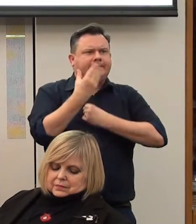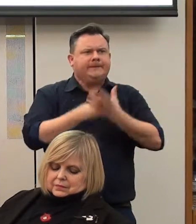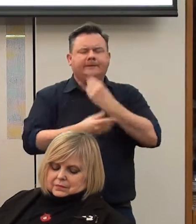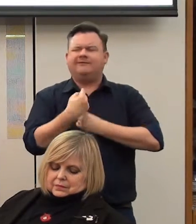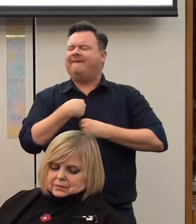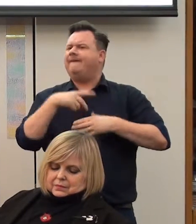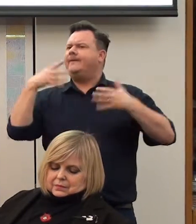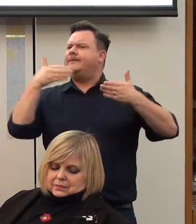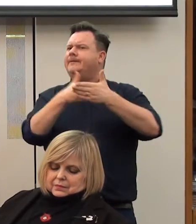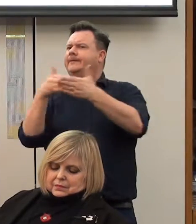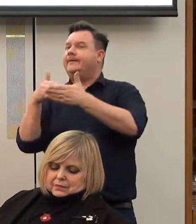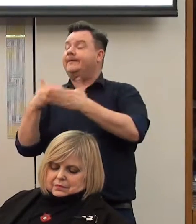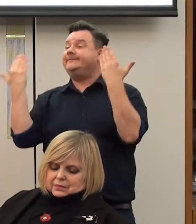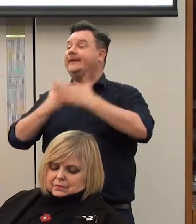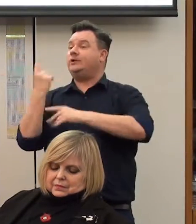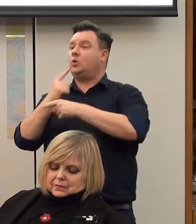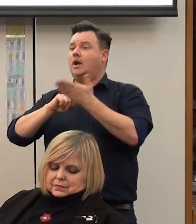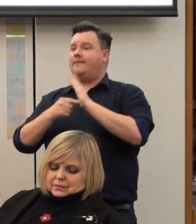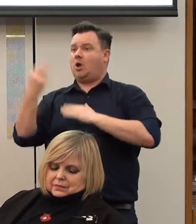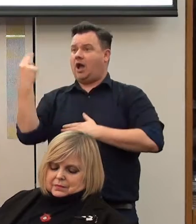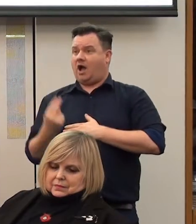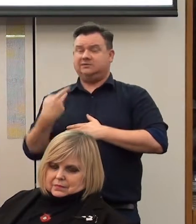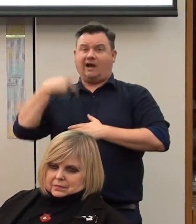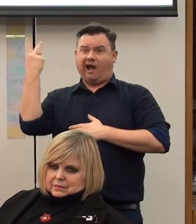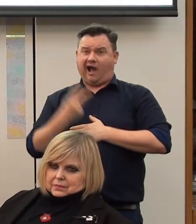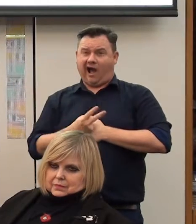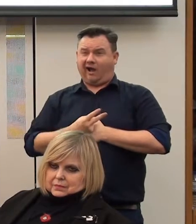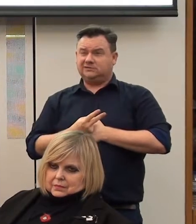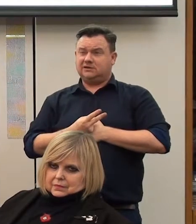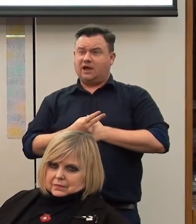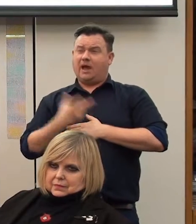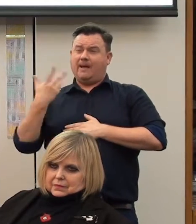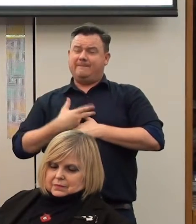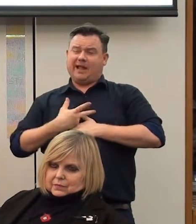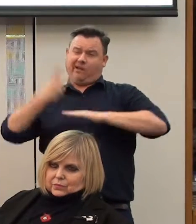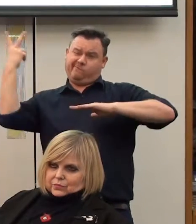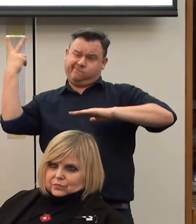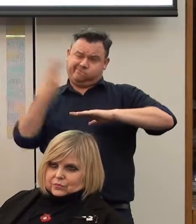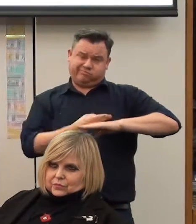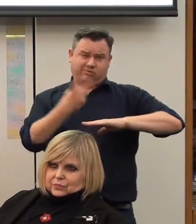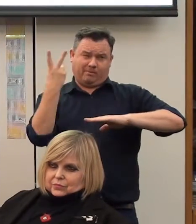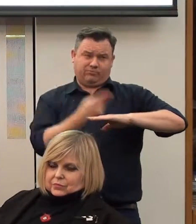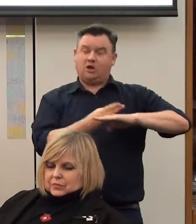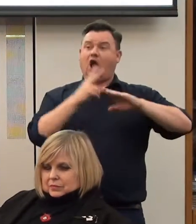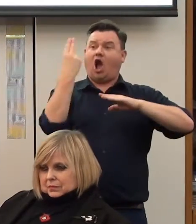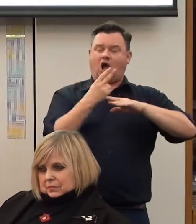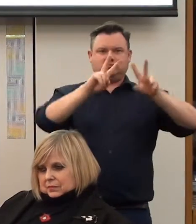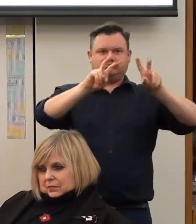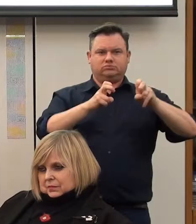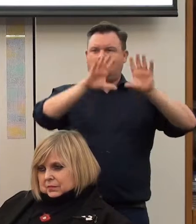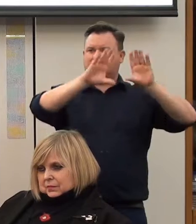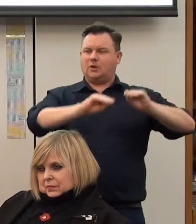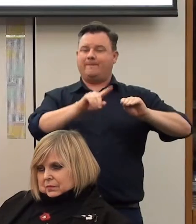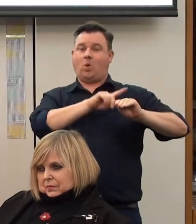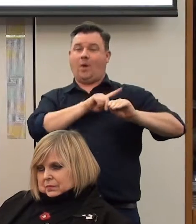talk is about arts. Arts are being slashed in our schools. know, those subjects are going because of the cuts that are